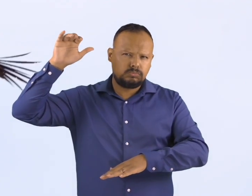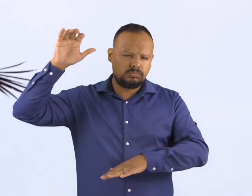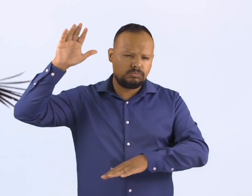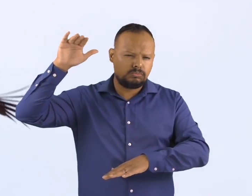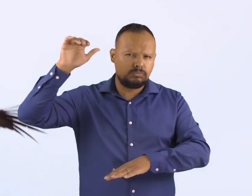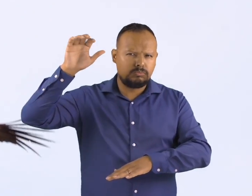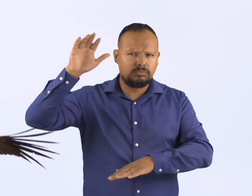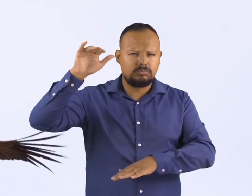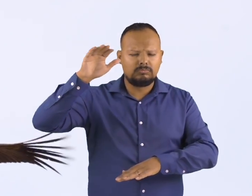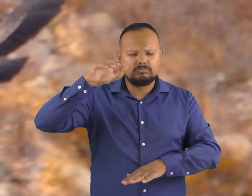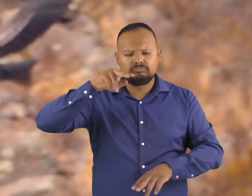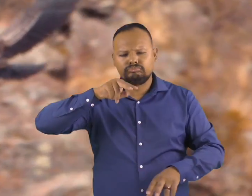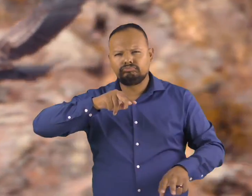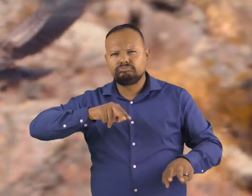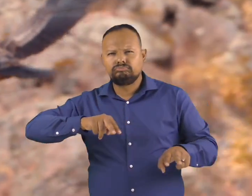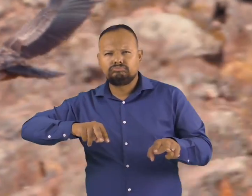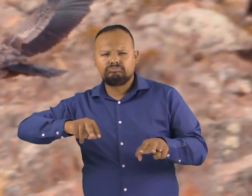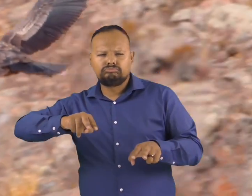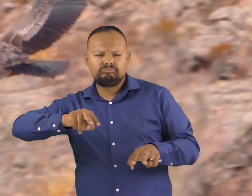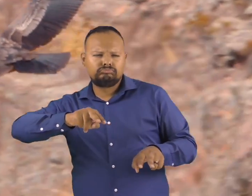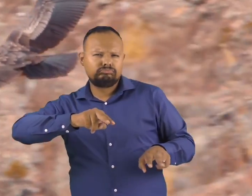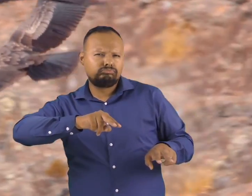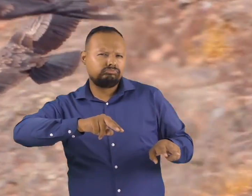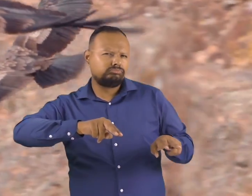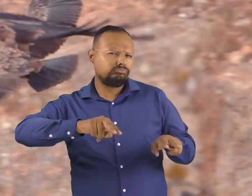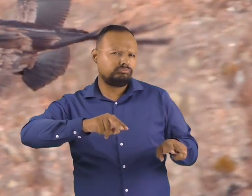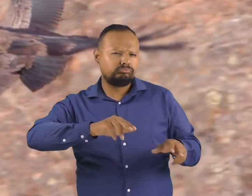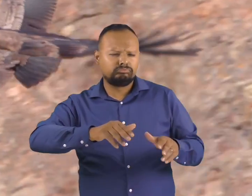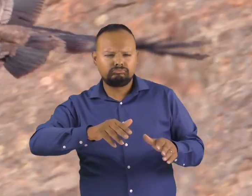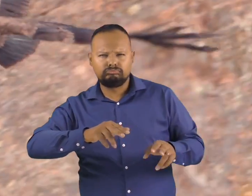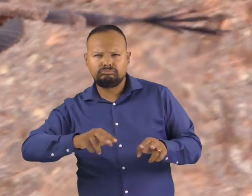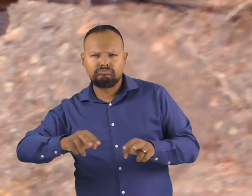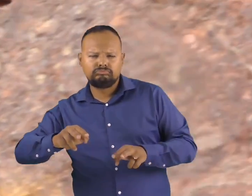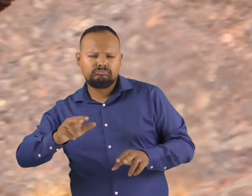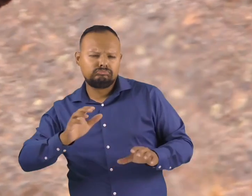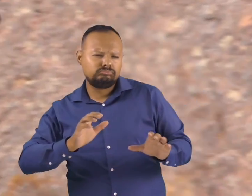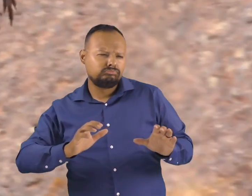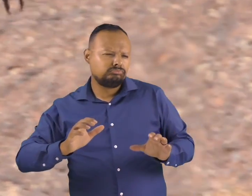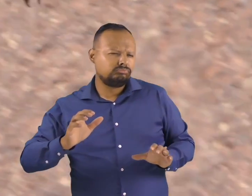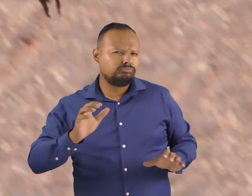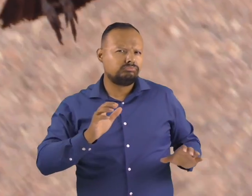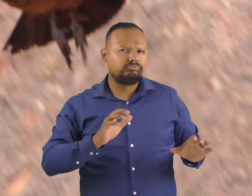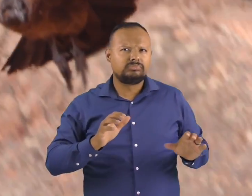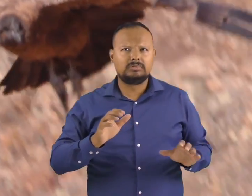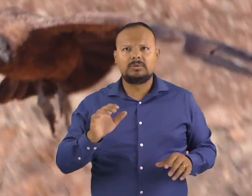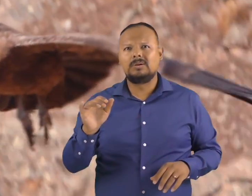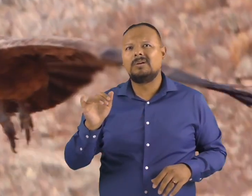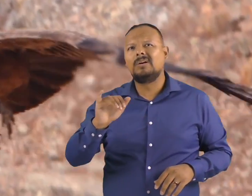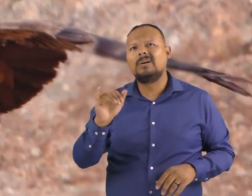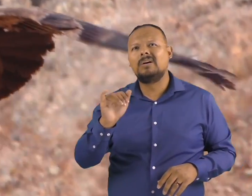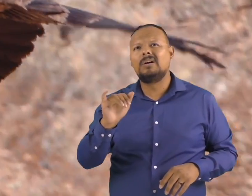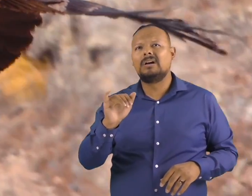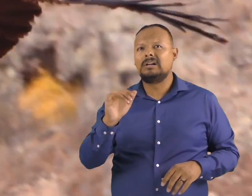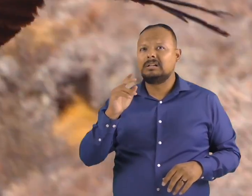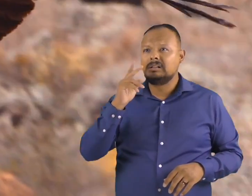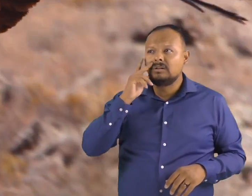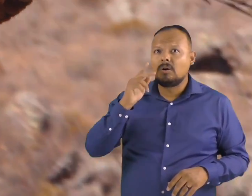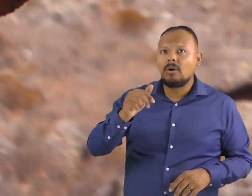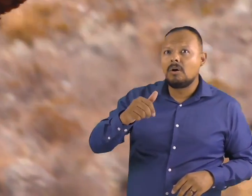dead things. They also find carrion by looking for other scavengers who cannot rip through the tough hides of larger